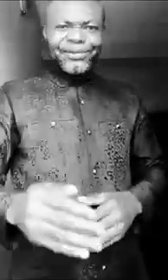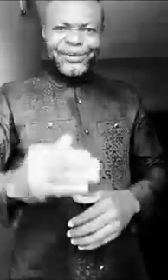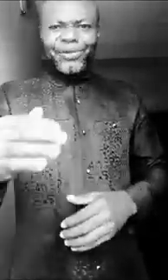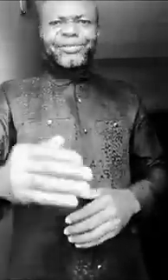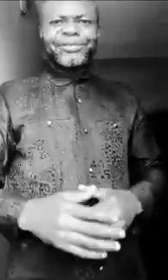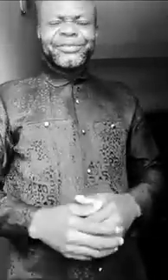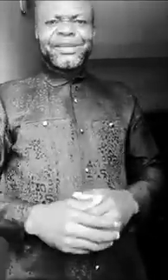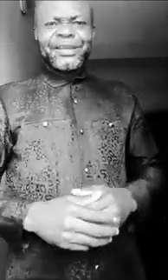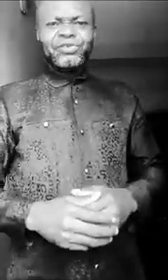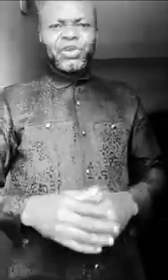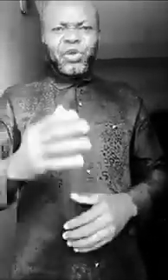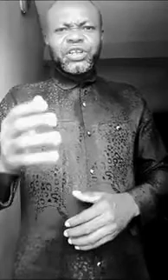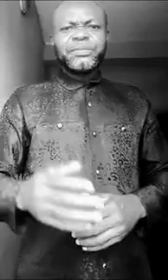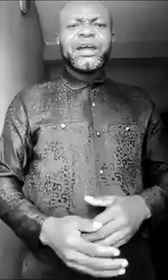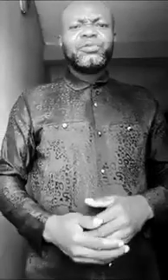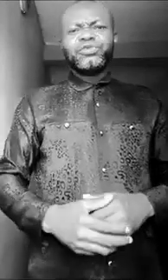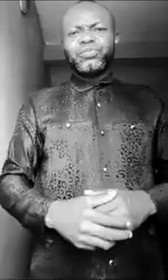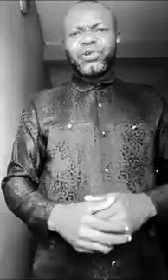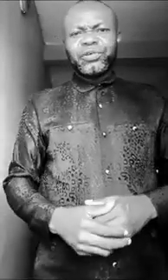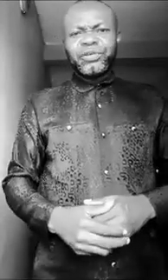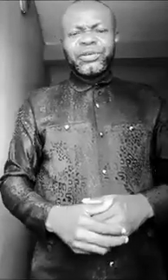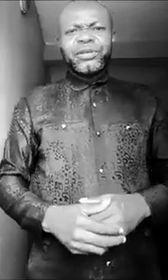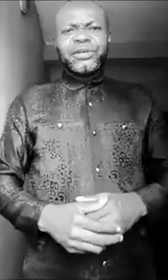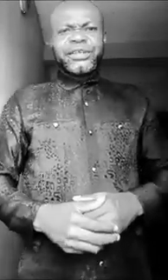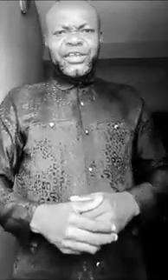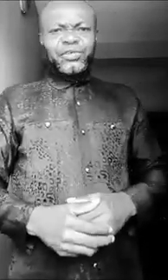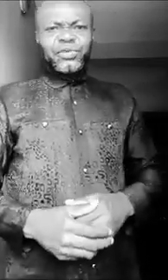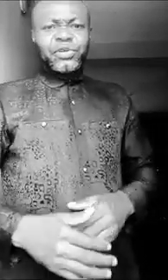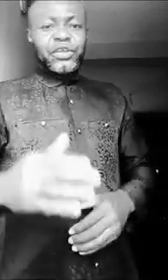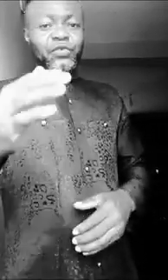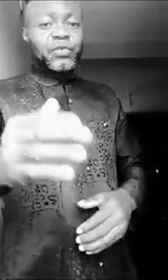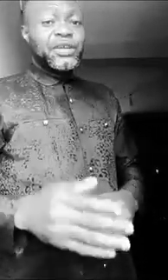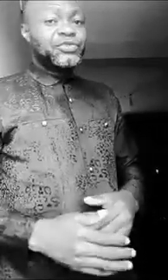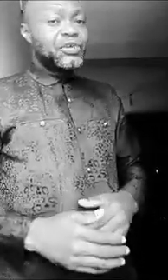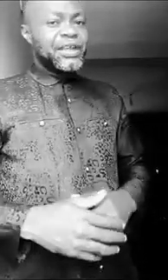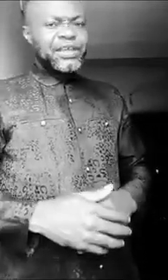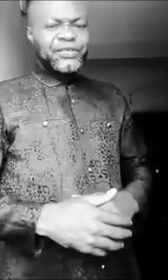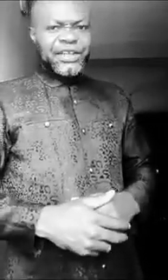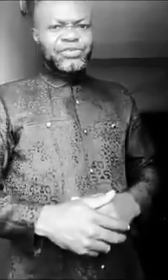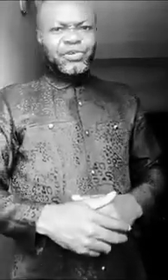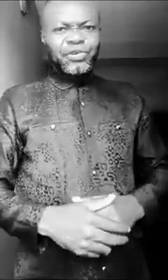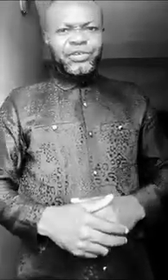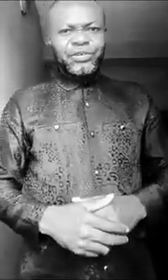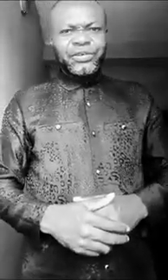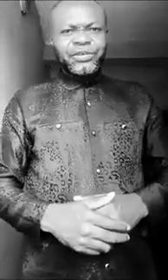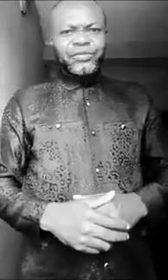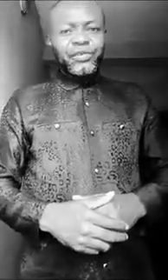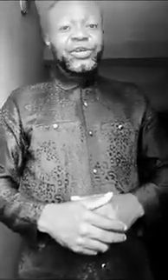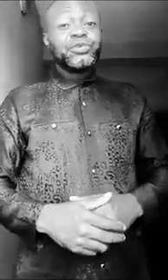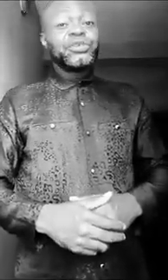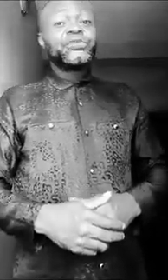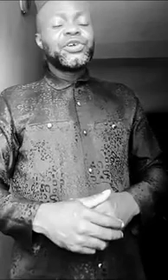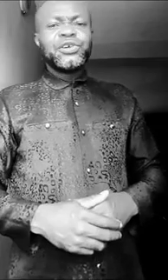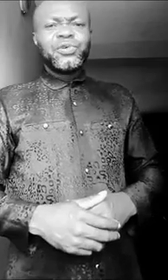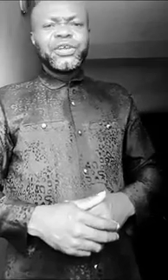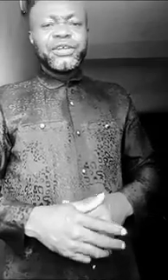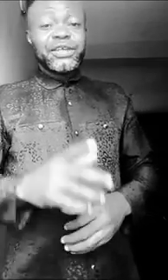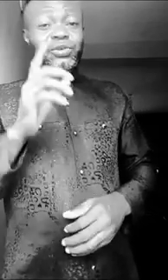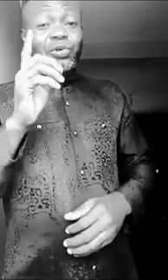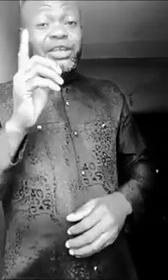on and you encourage me I will do more thank you if God bless you God give thanks to God for him to receive all the glory it's only